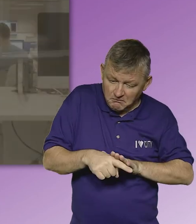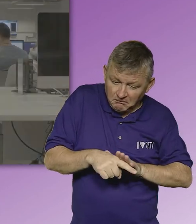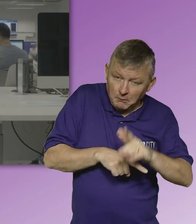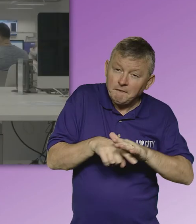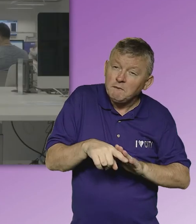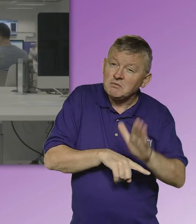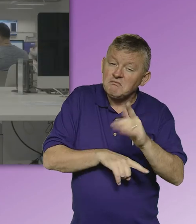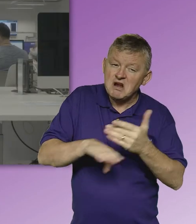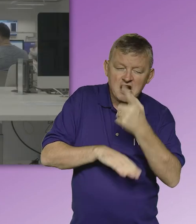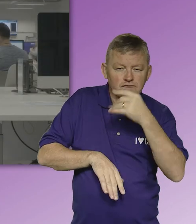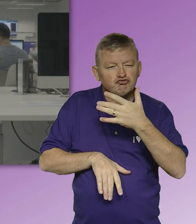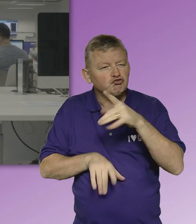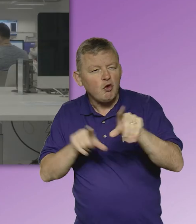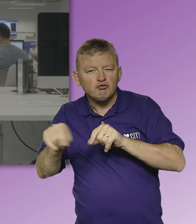enable them to progress in their chosen career